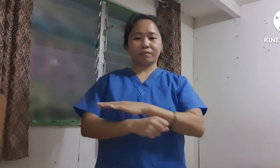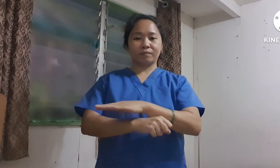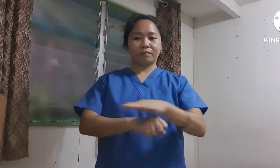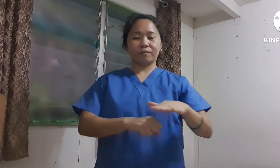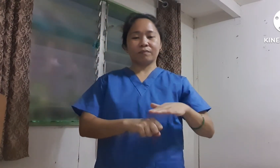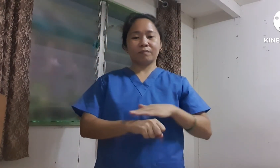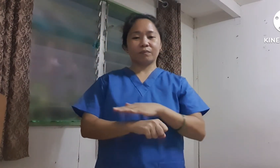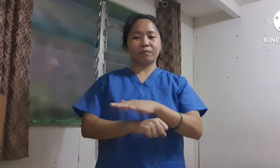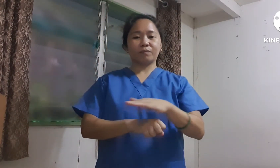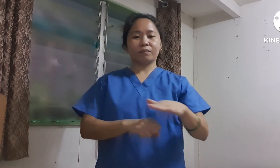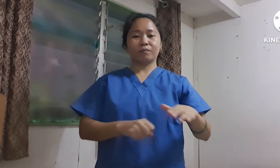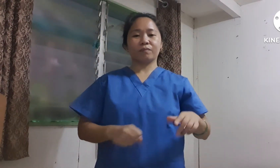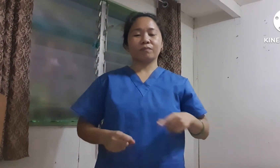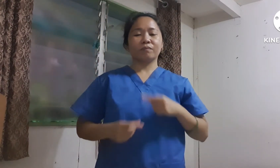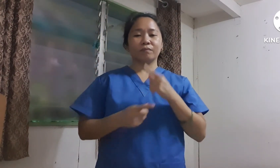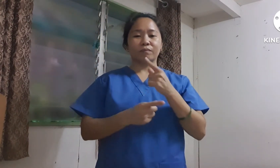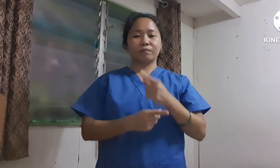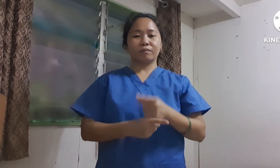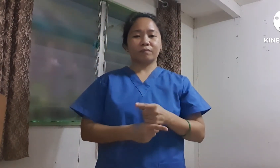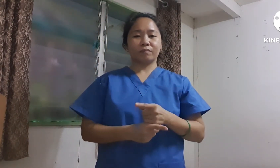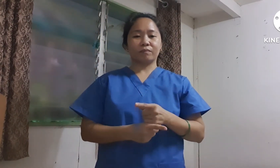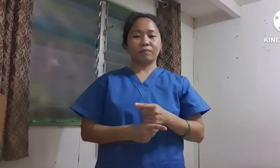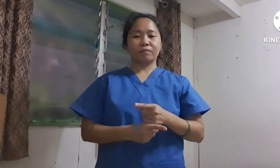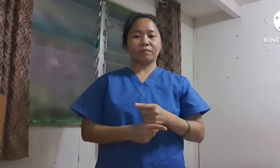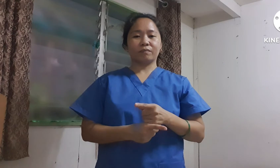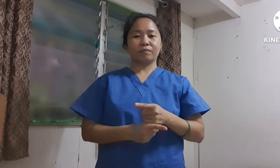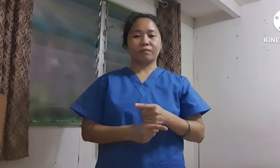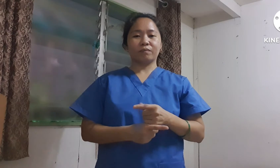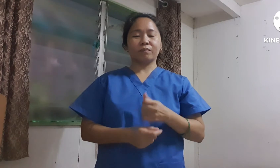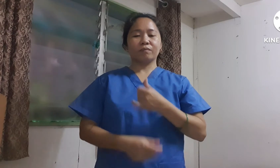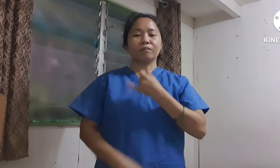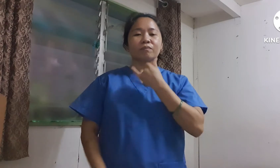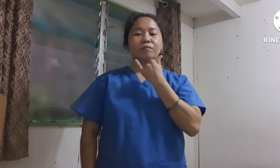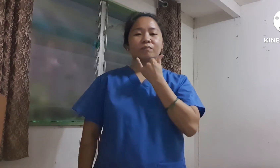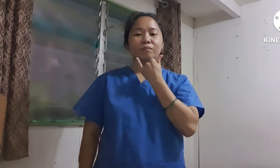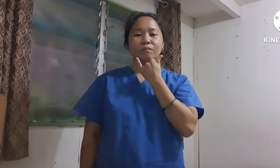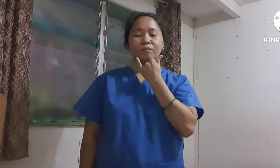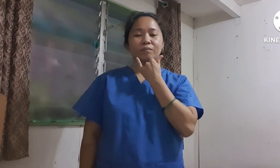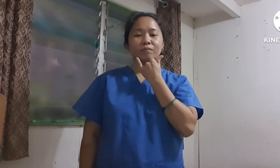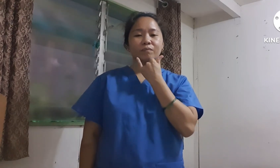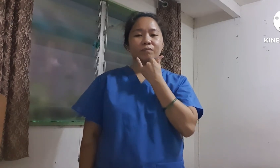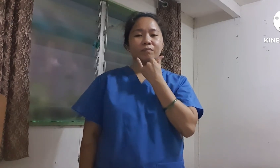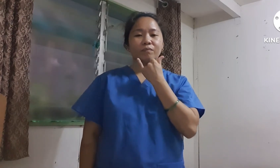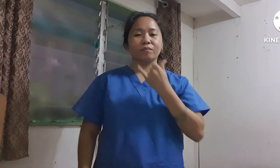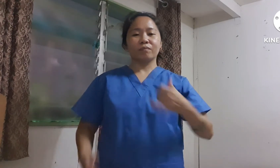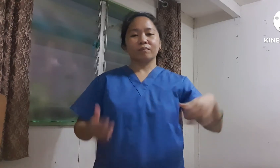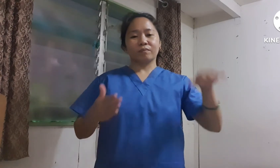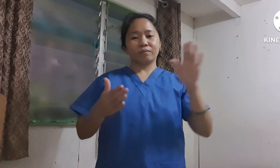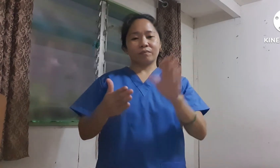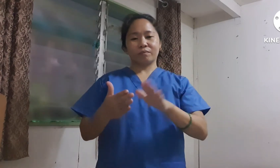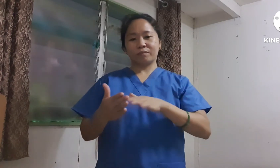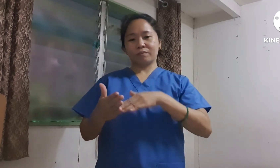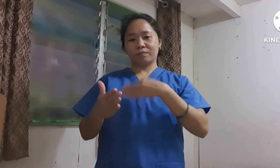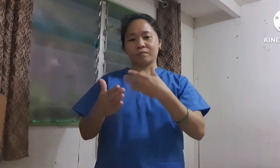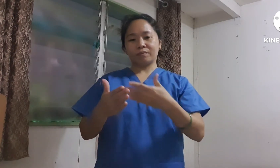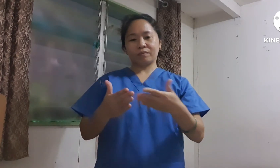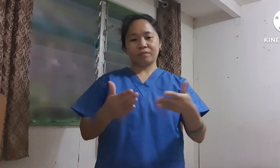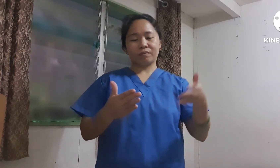above. I can write what is wrong. I can sing just